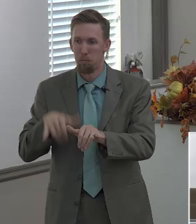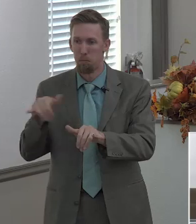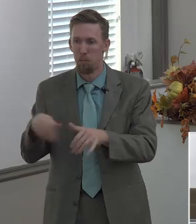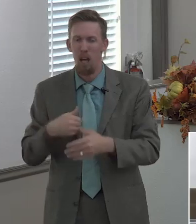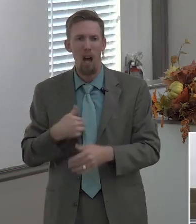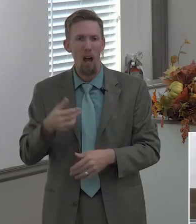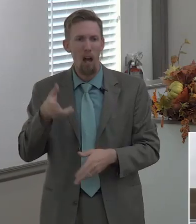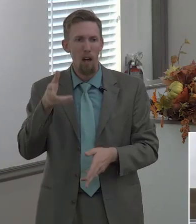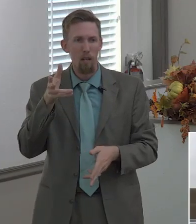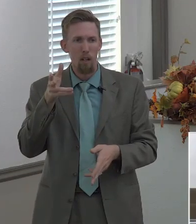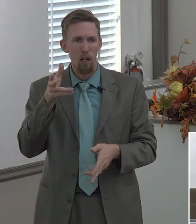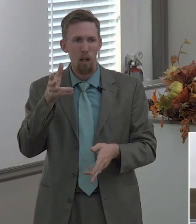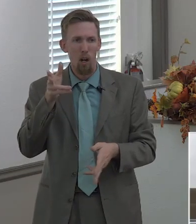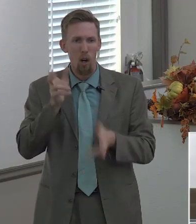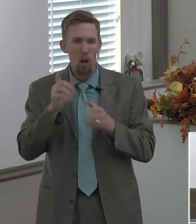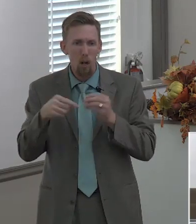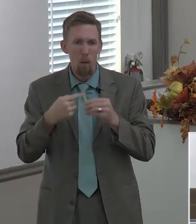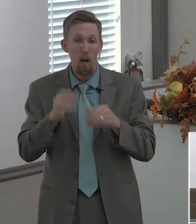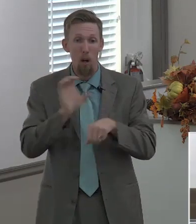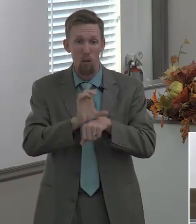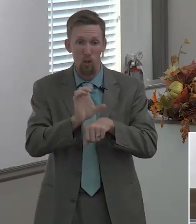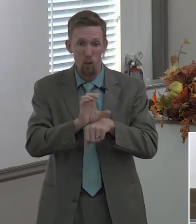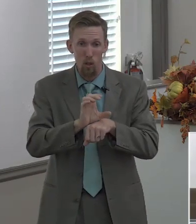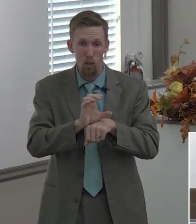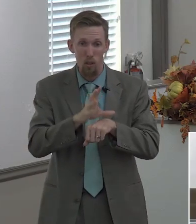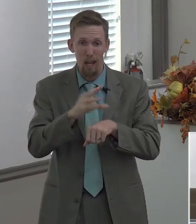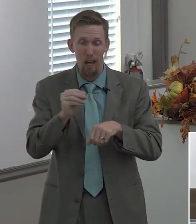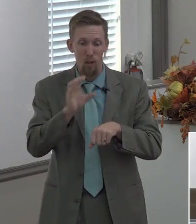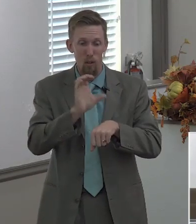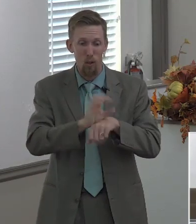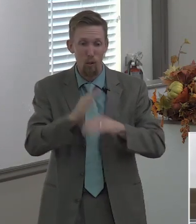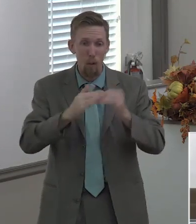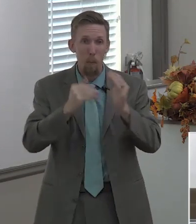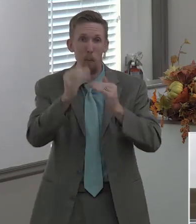i've even heard of churches that have been completely wiped out